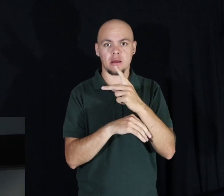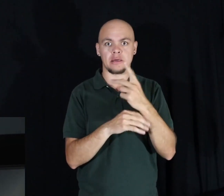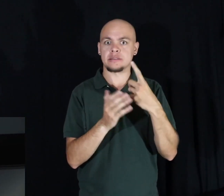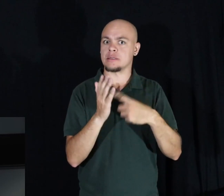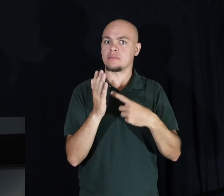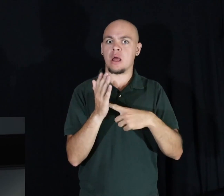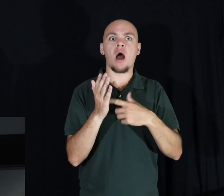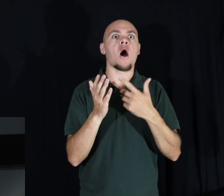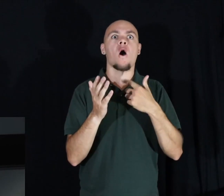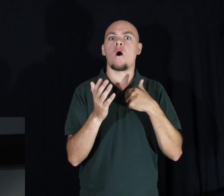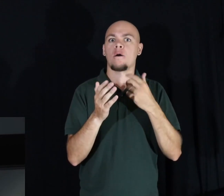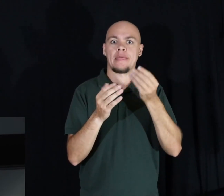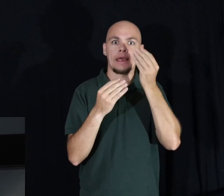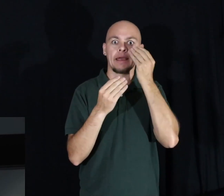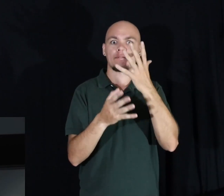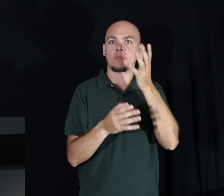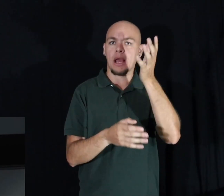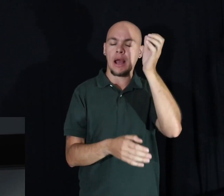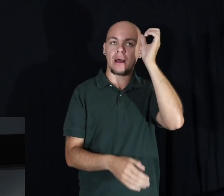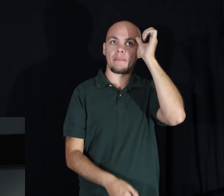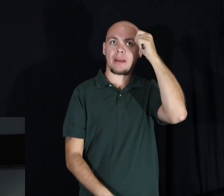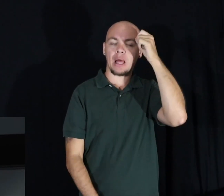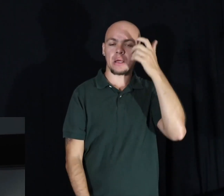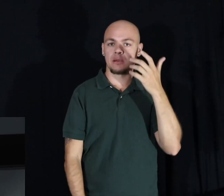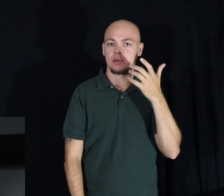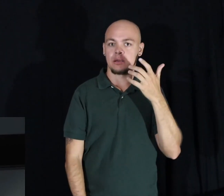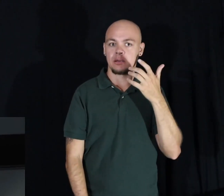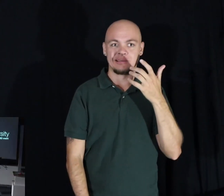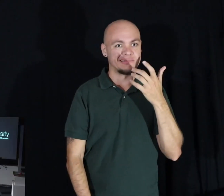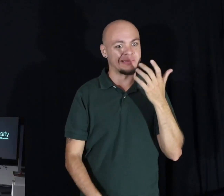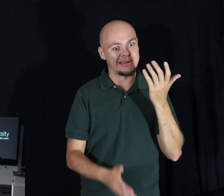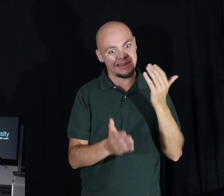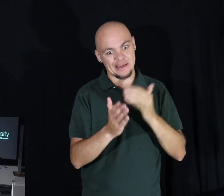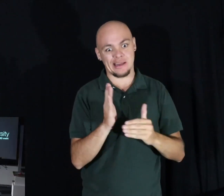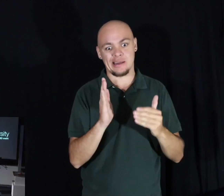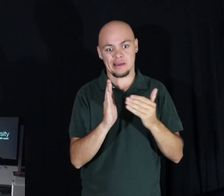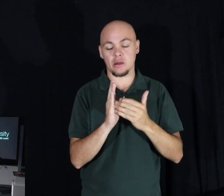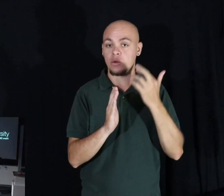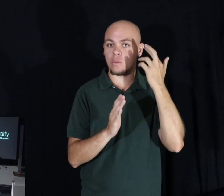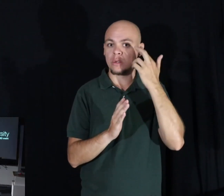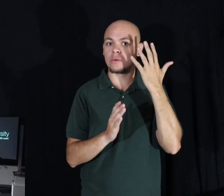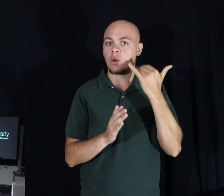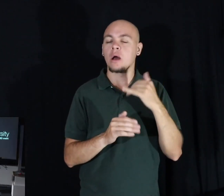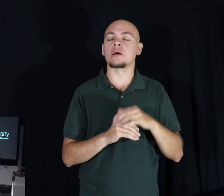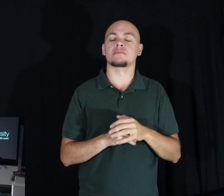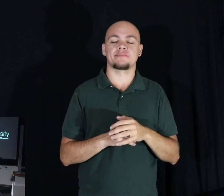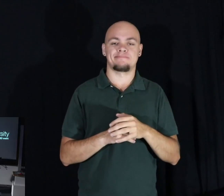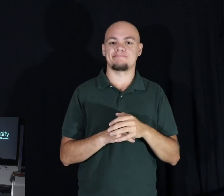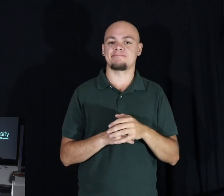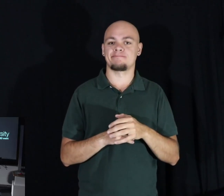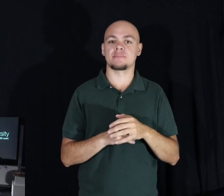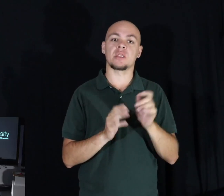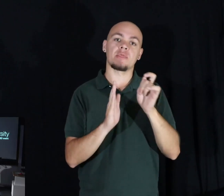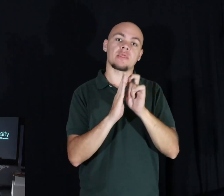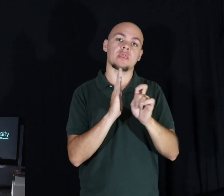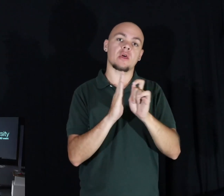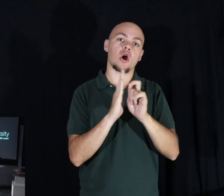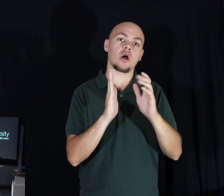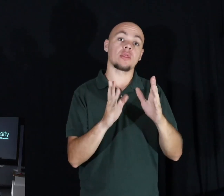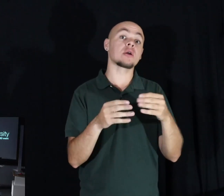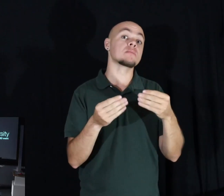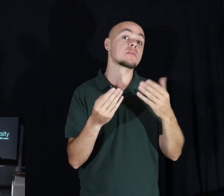the information goes in. But to no luck. The reason is because the author often has to give context.